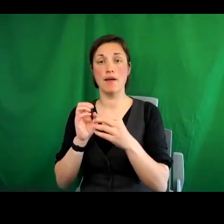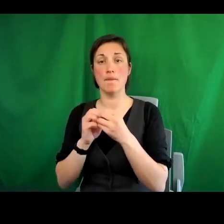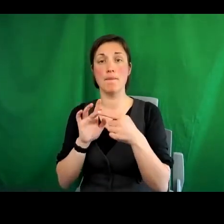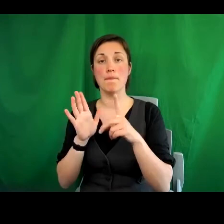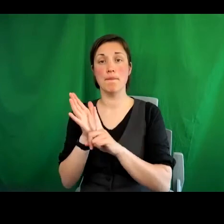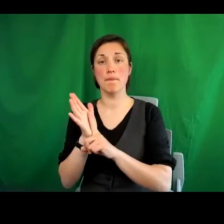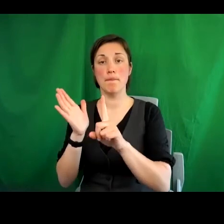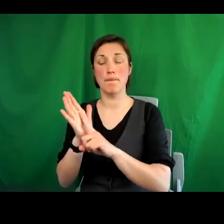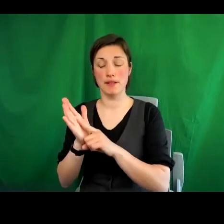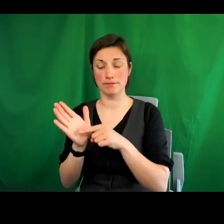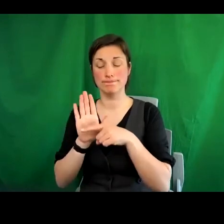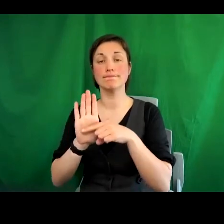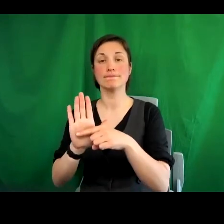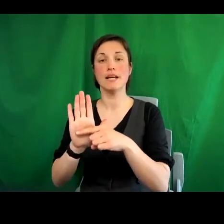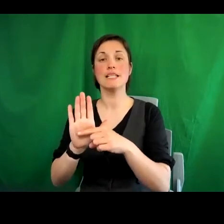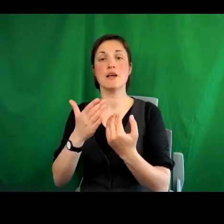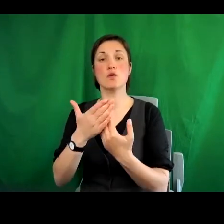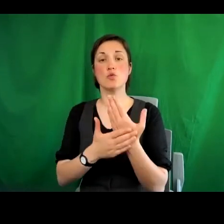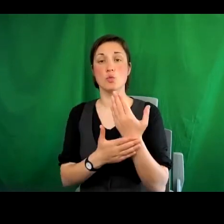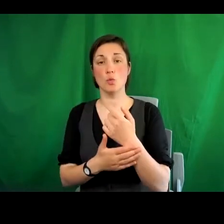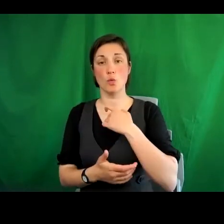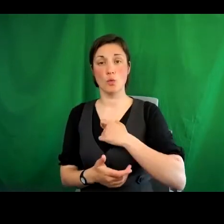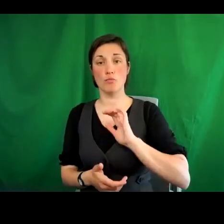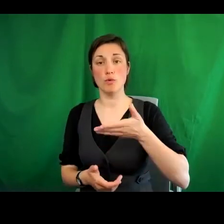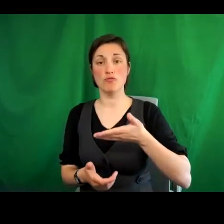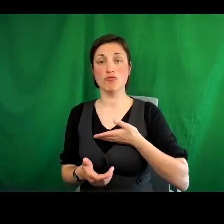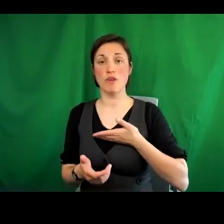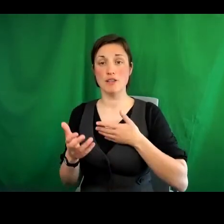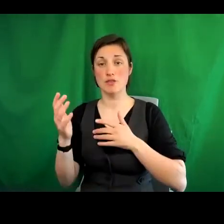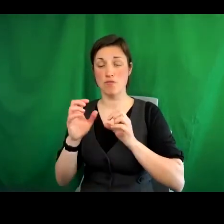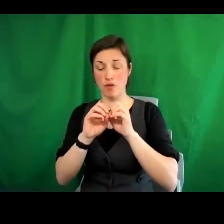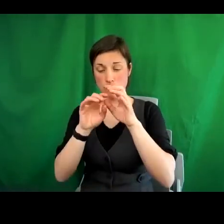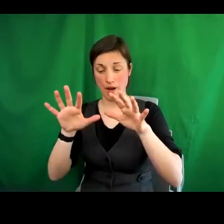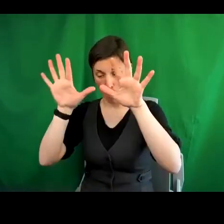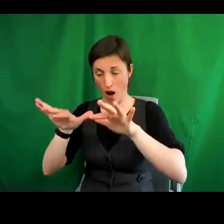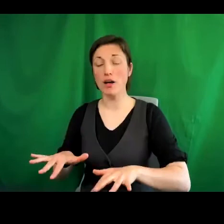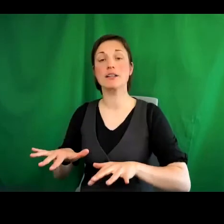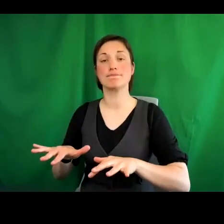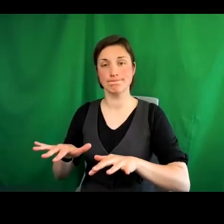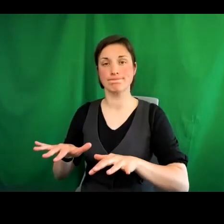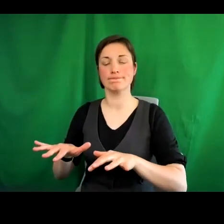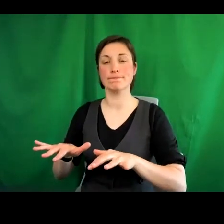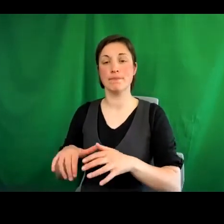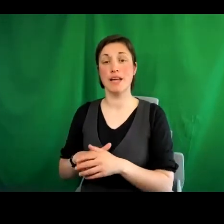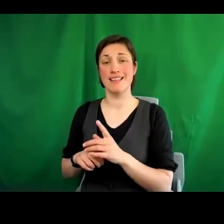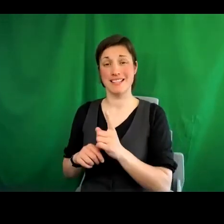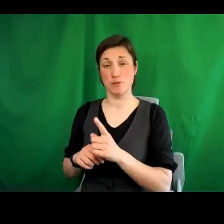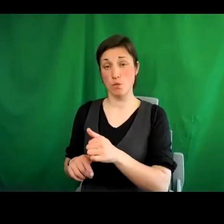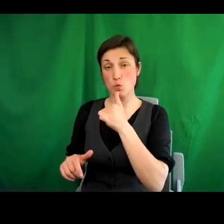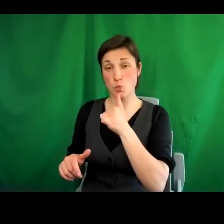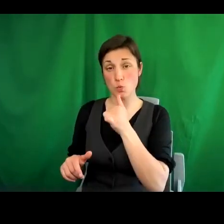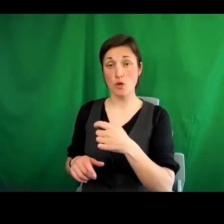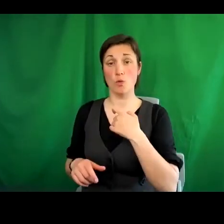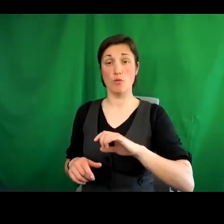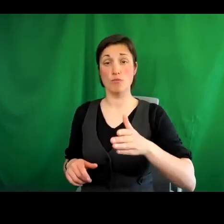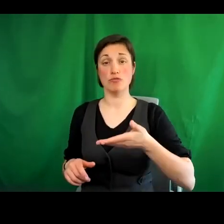a new legal human rights framework for Scotland. This will build upon the Human Rights Act, but we'll go much,